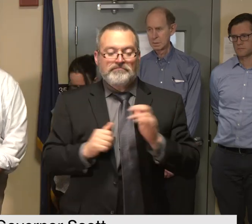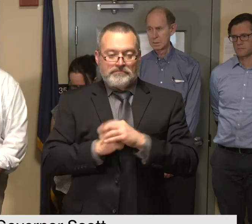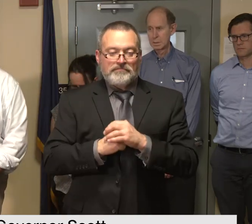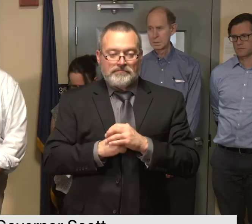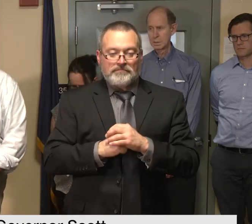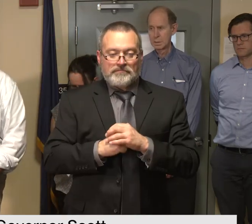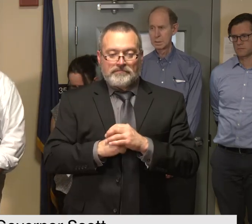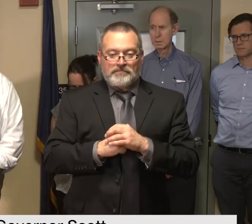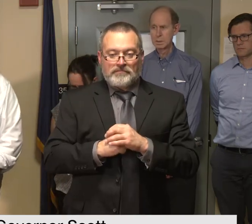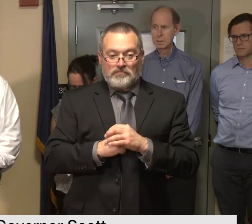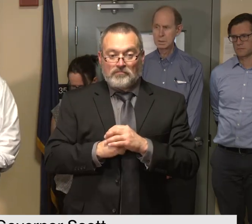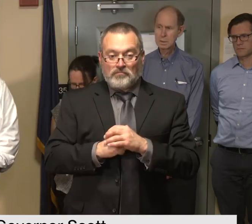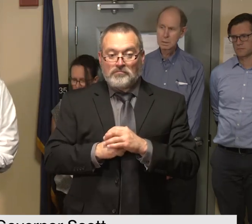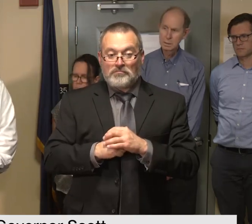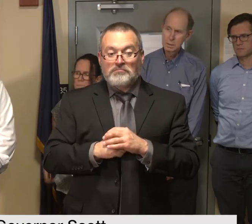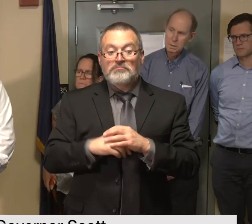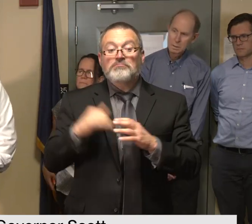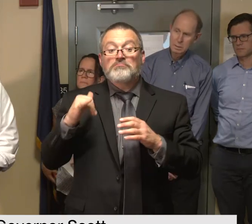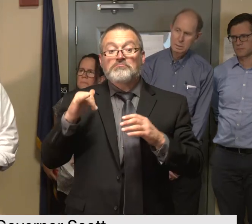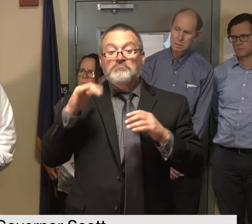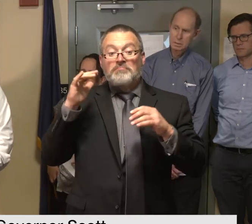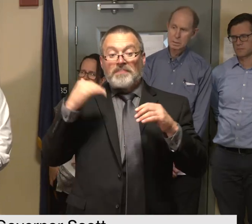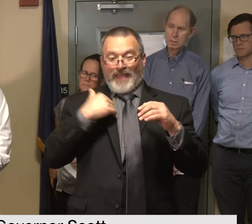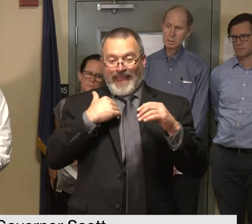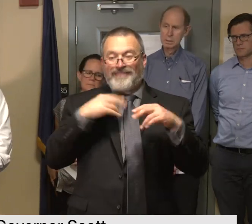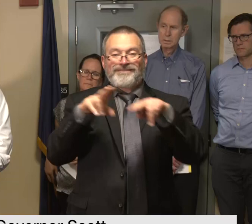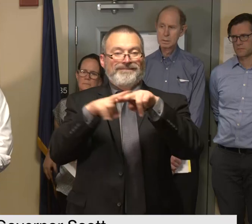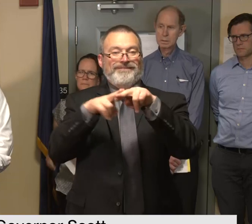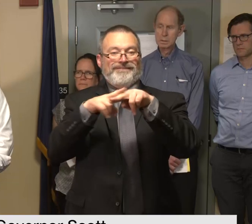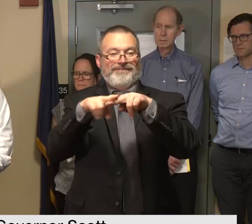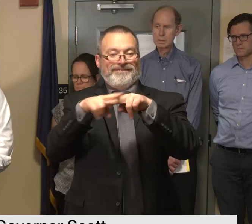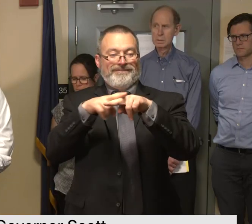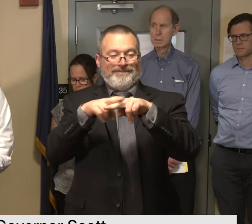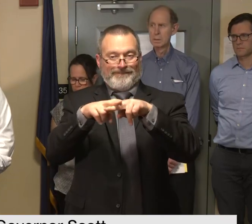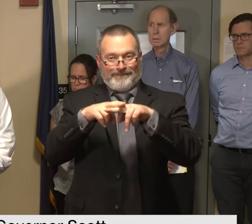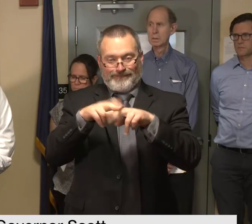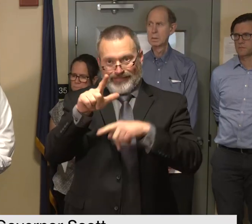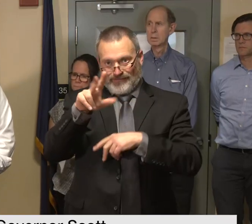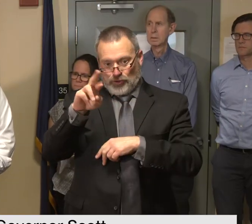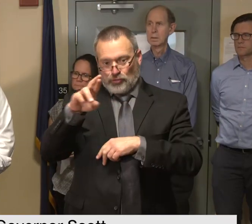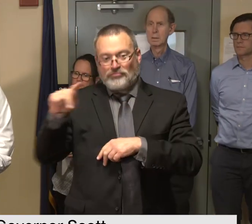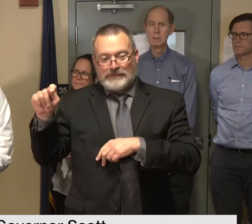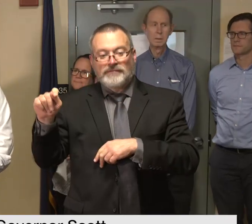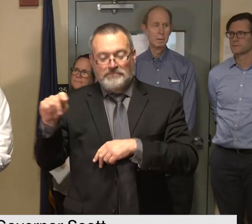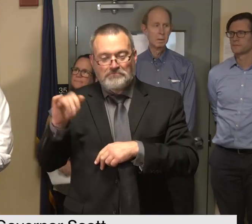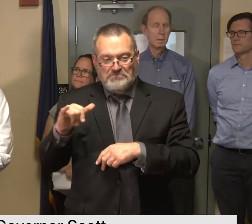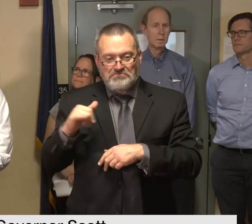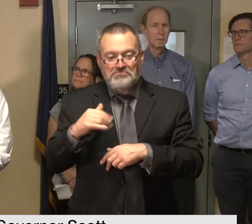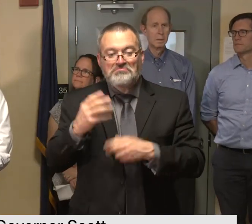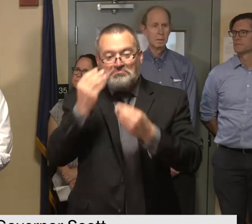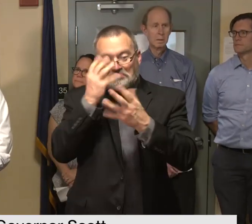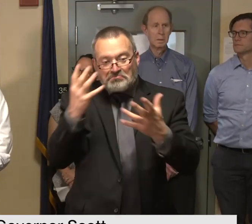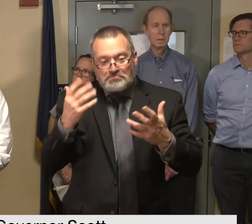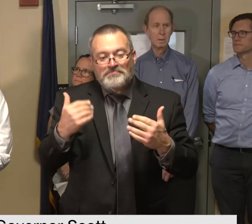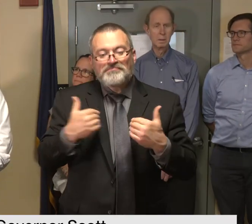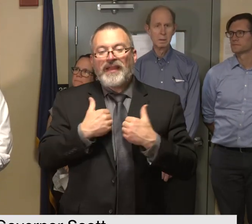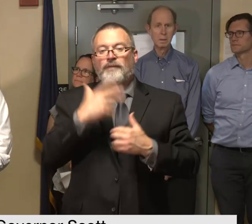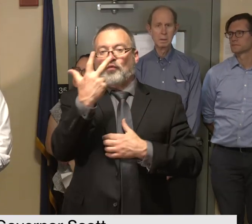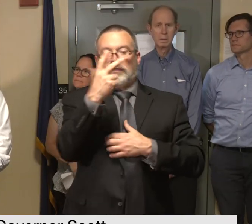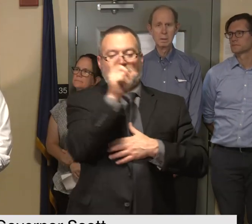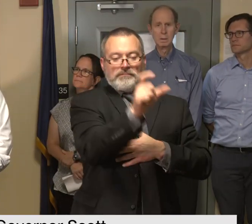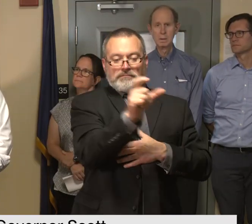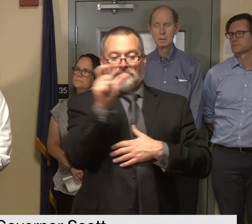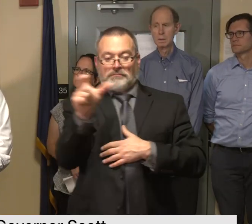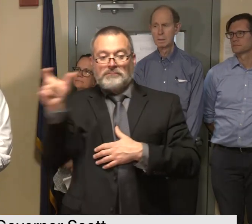on the lamoille valley rail trail i want to report three segments that are open for